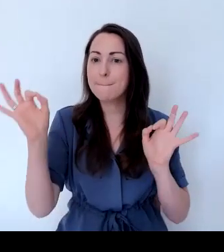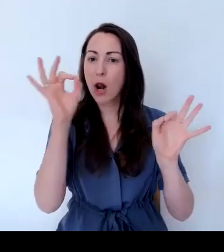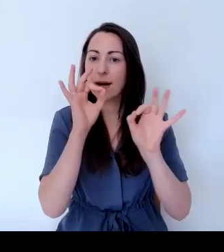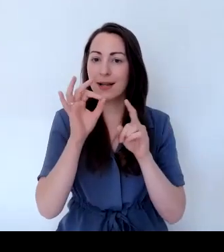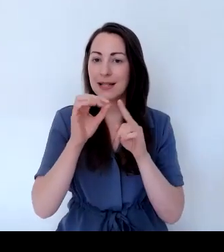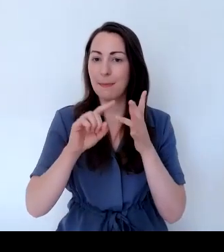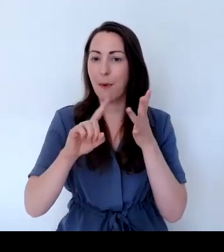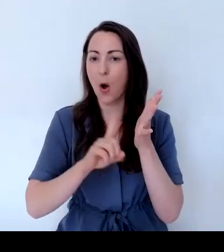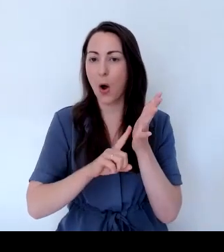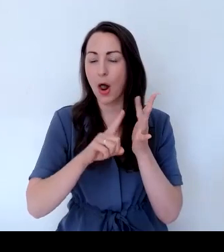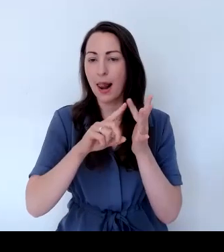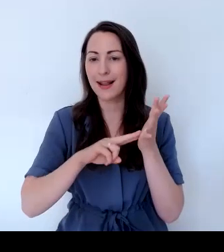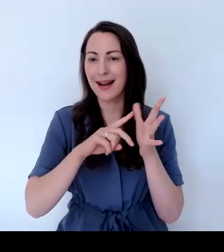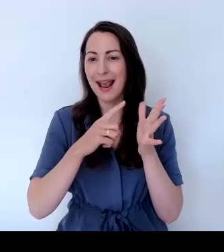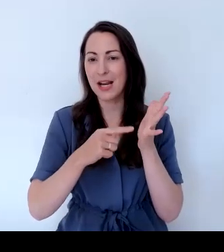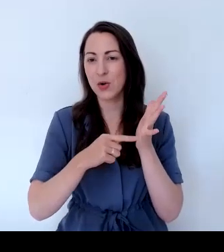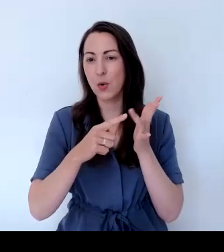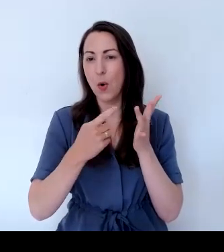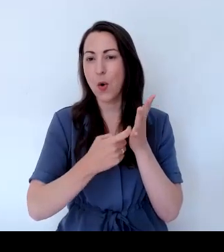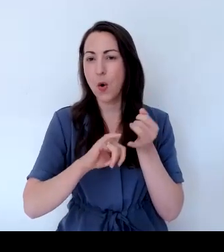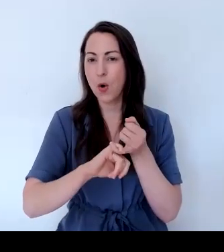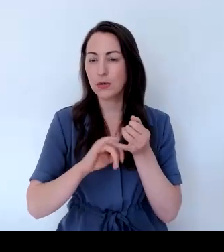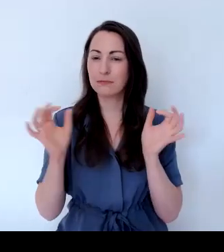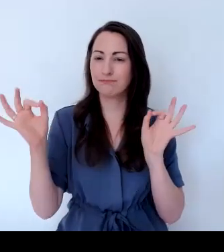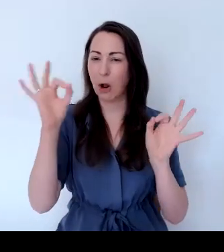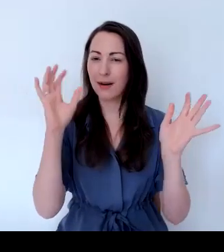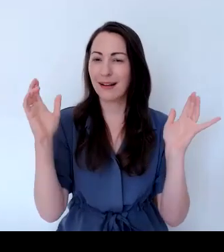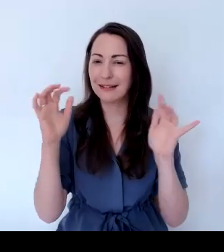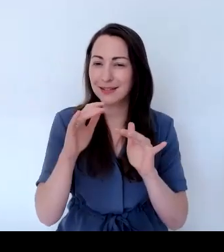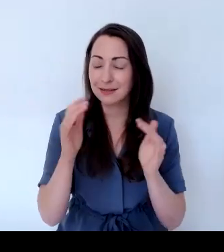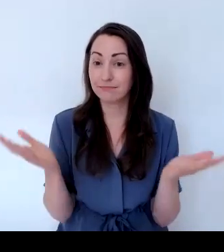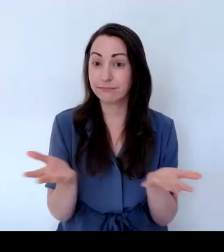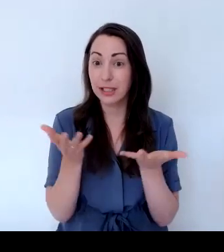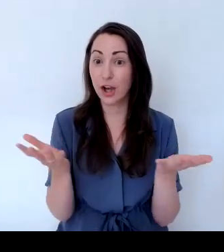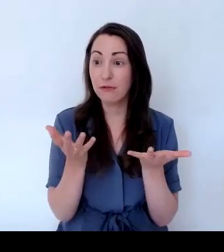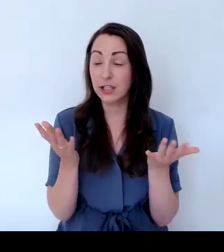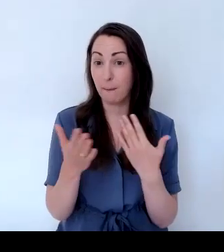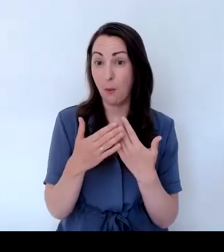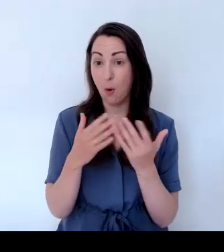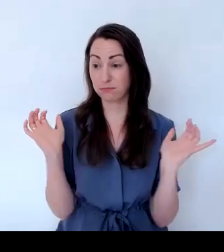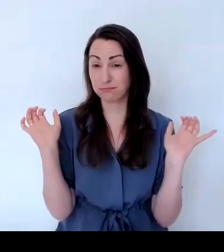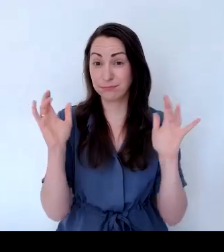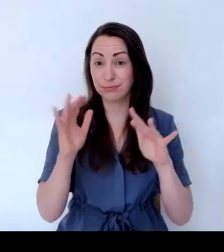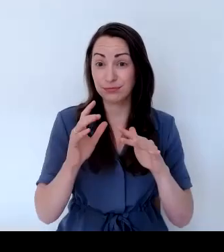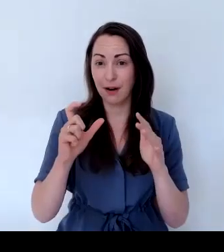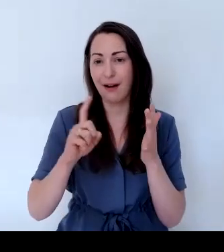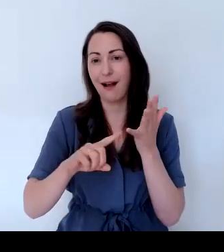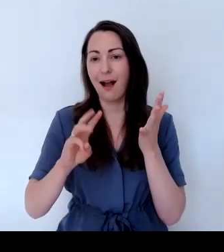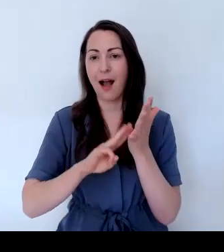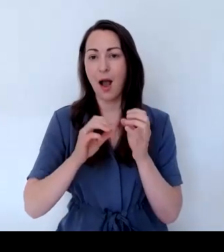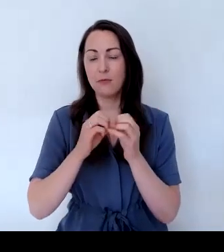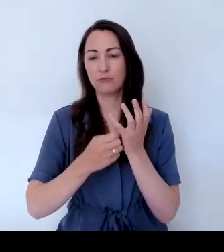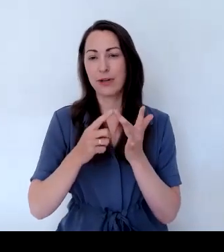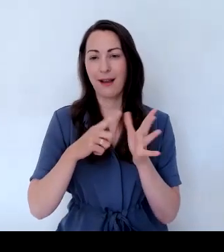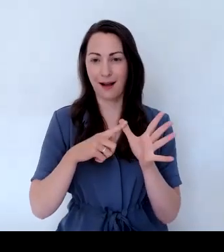We aim to put on a series of events to engage communities in pollinators, which